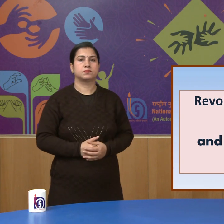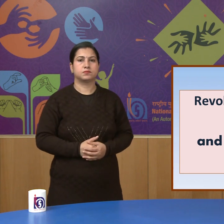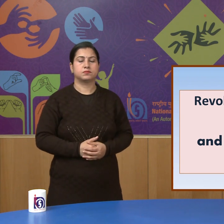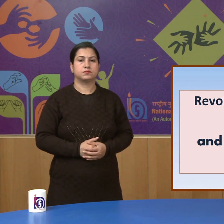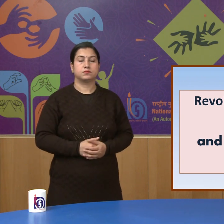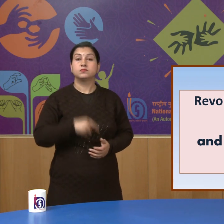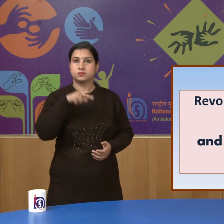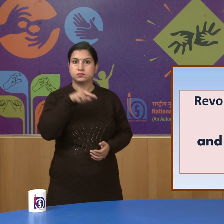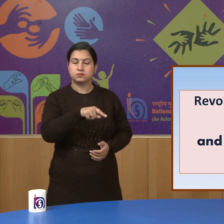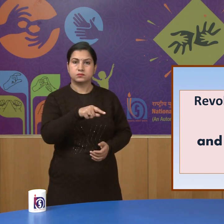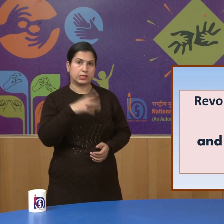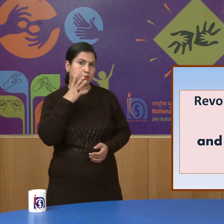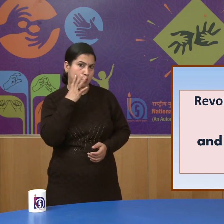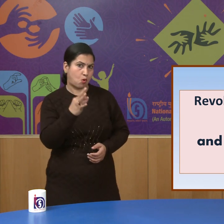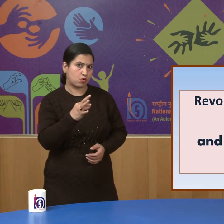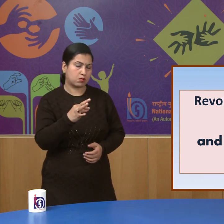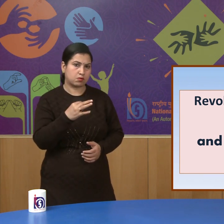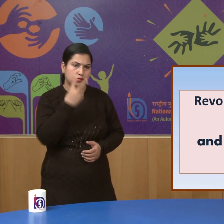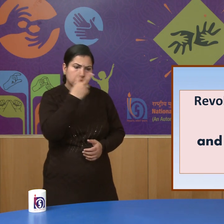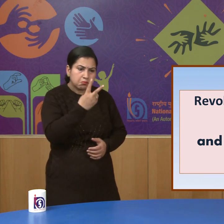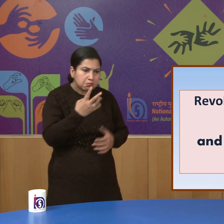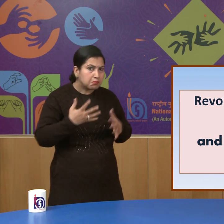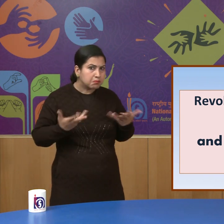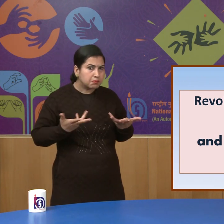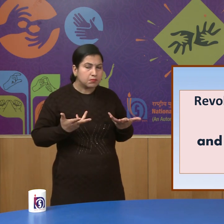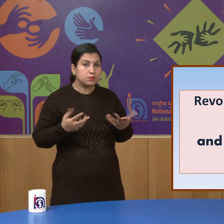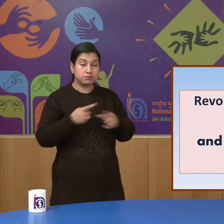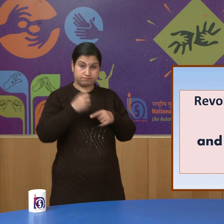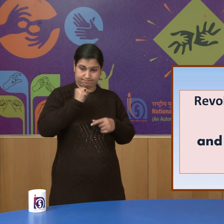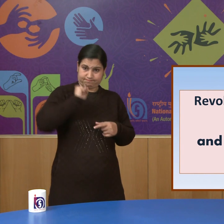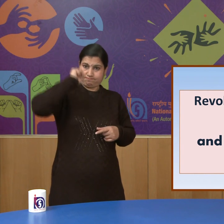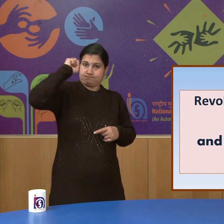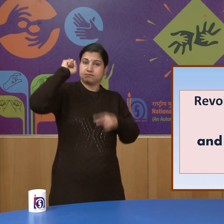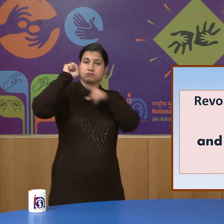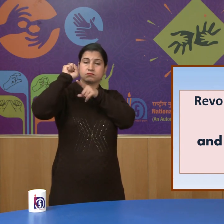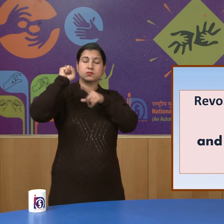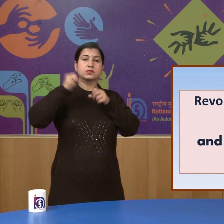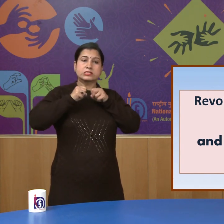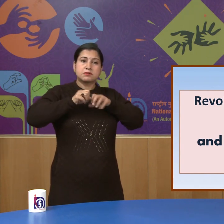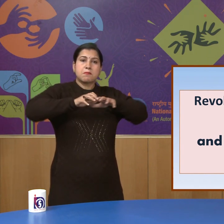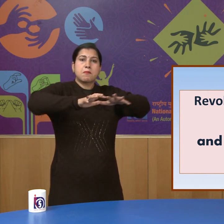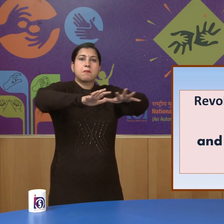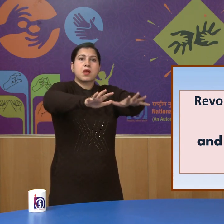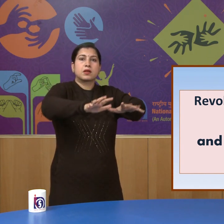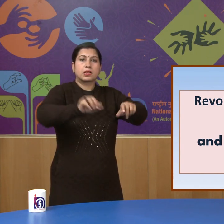it is very important to note that the revolt did not spread all over the country